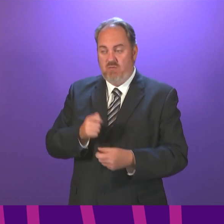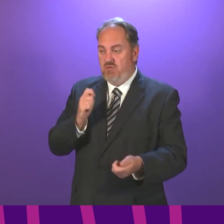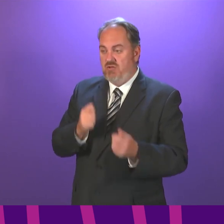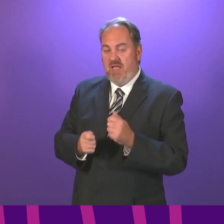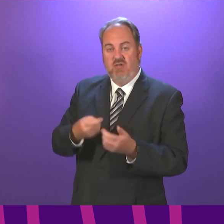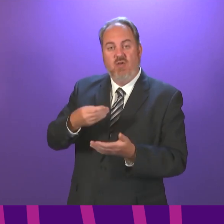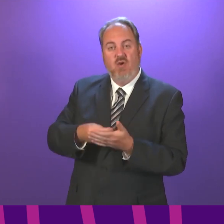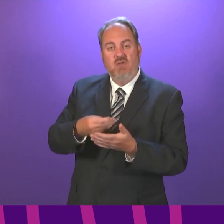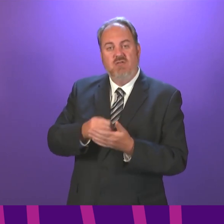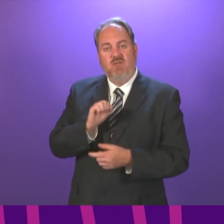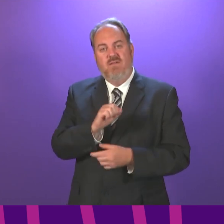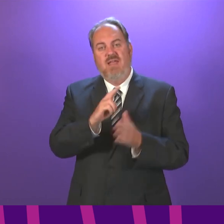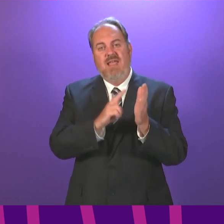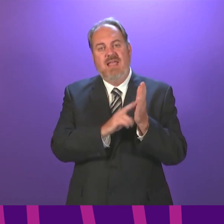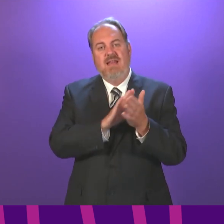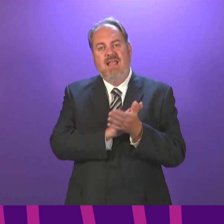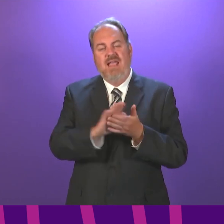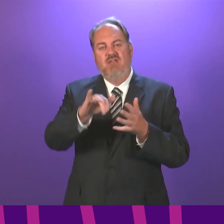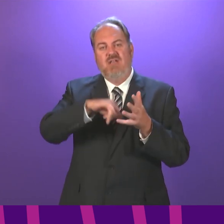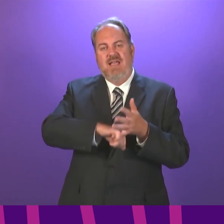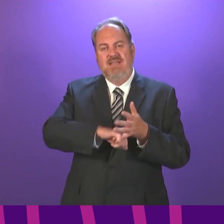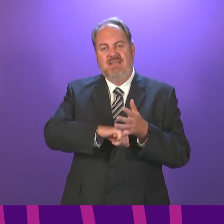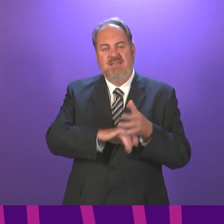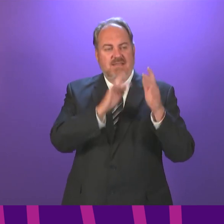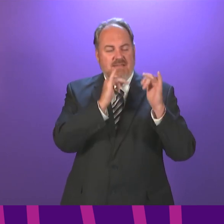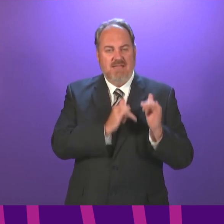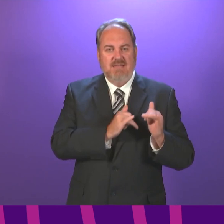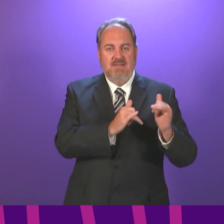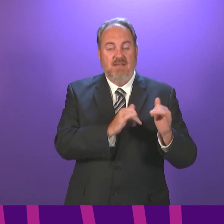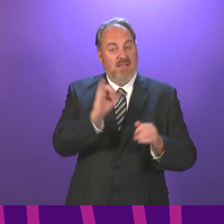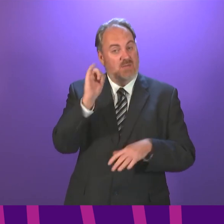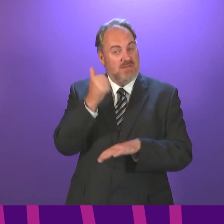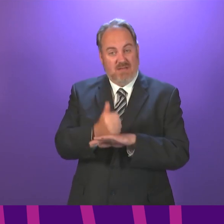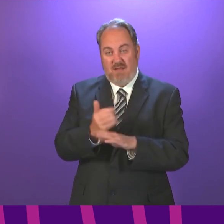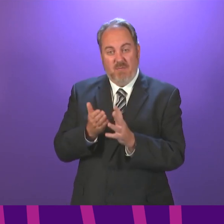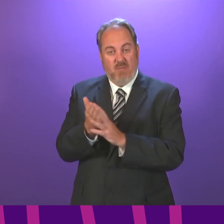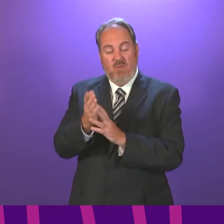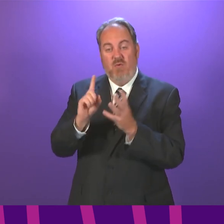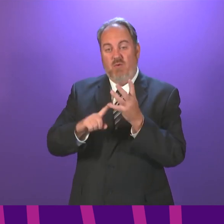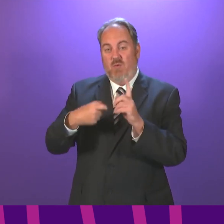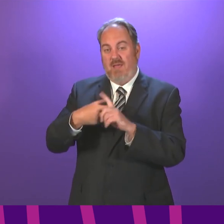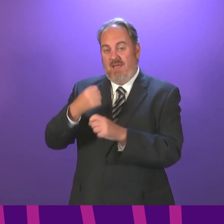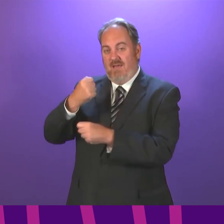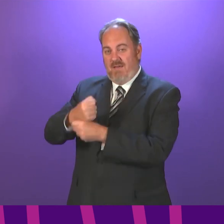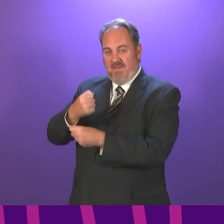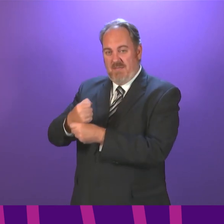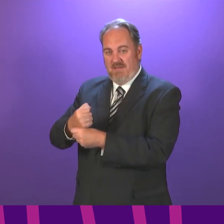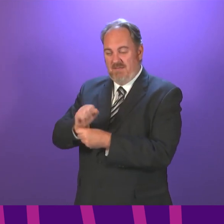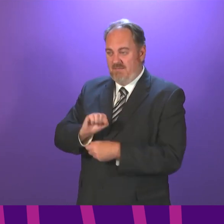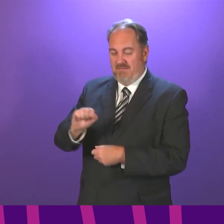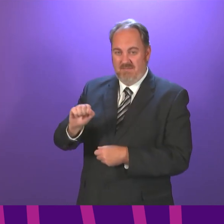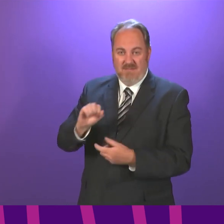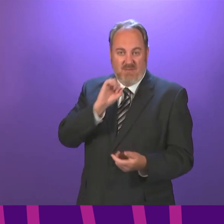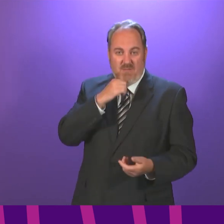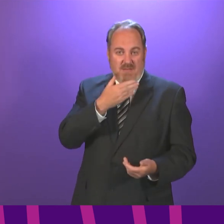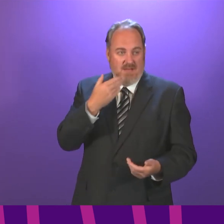cost of the NHS test that is decided through the UK Government, because that, in many respects, would be the simplest